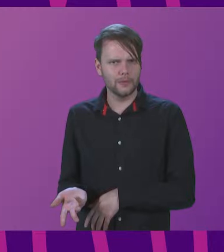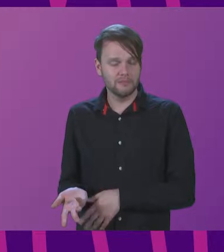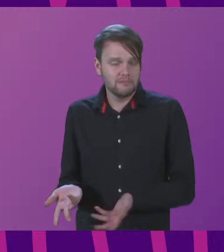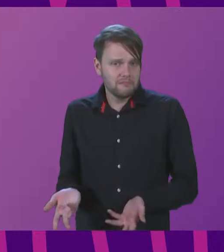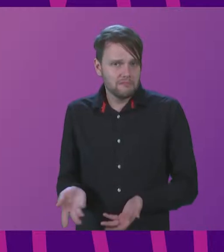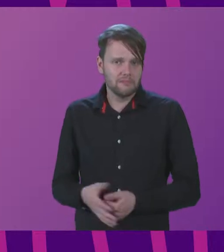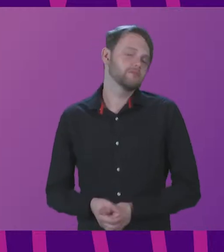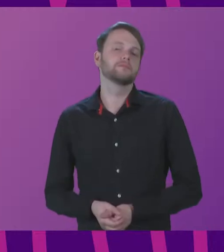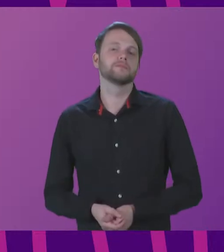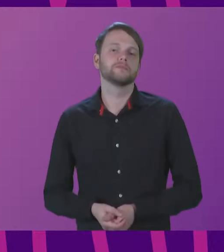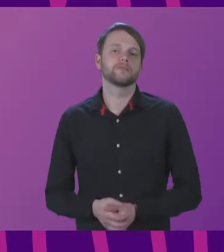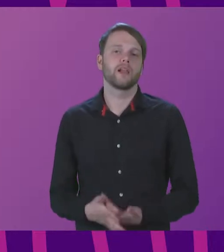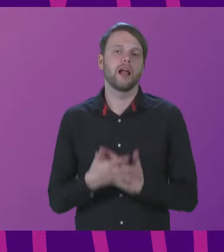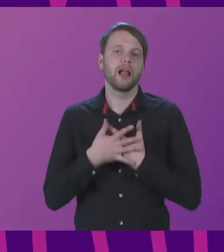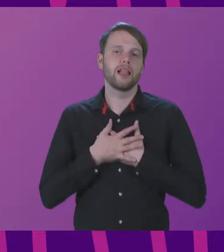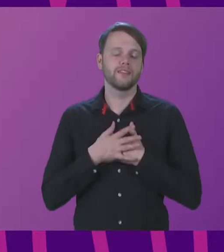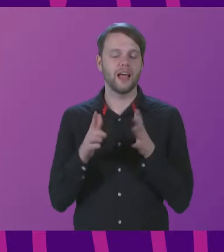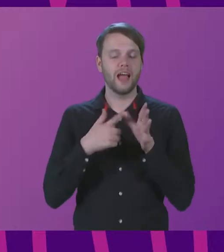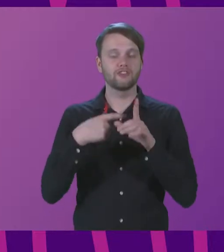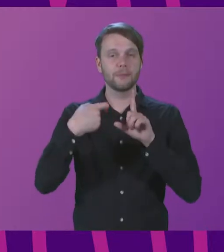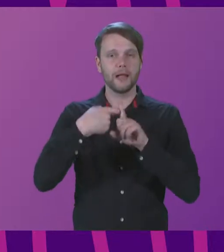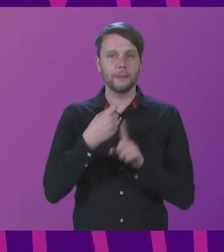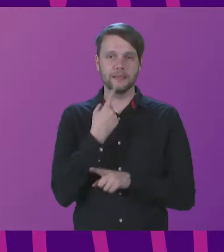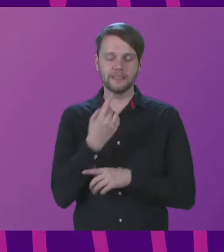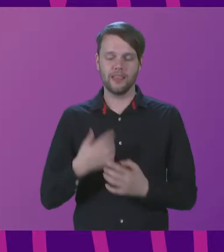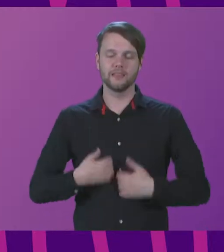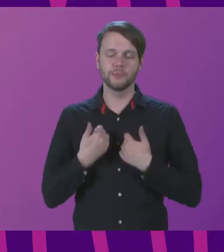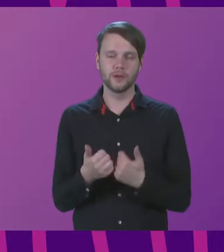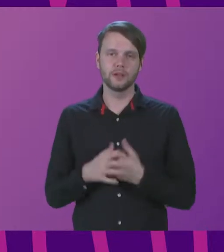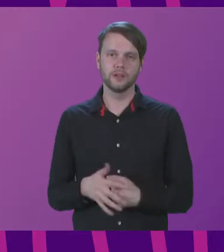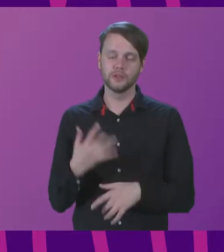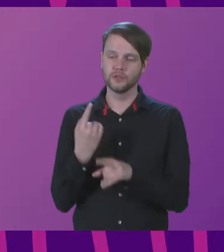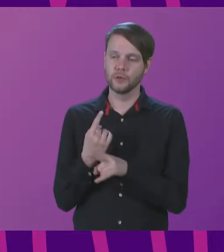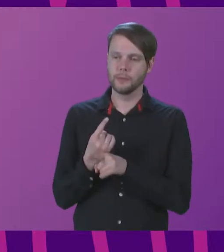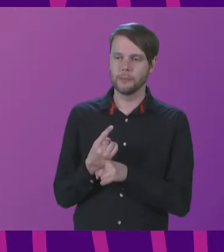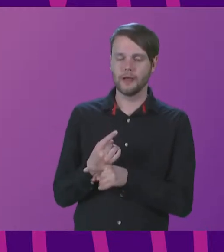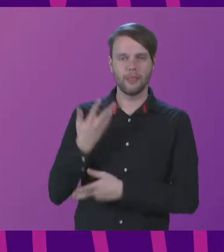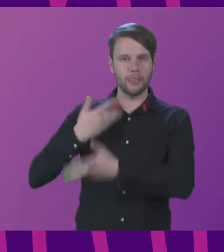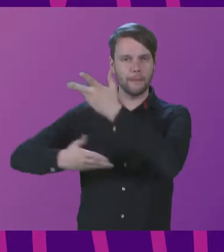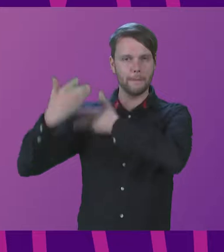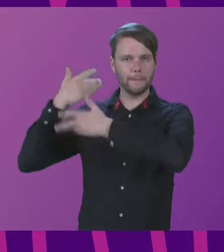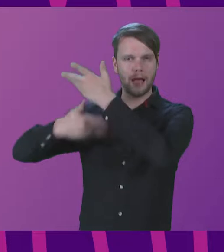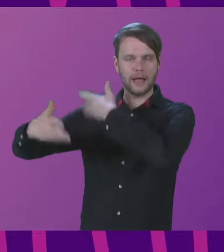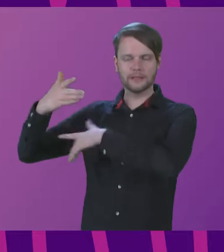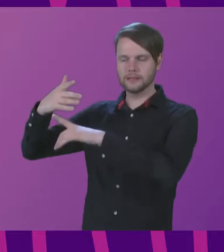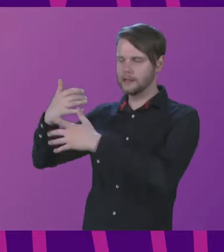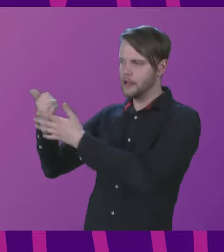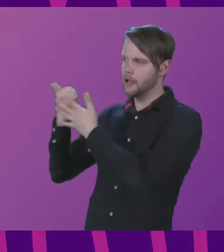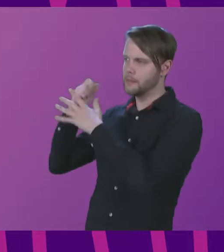I loved what Akram Khan was saying this morning about reaching to the past to imagine a future.